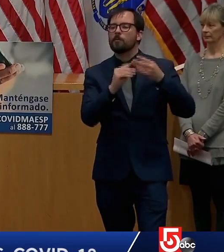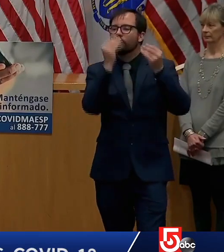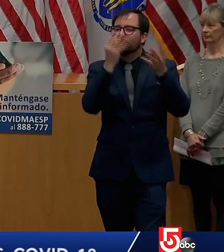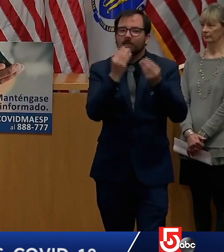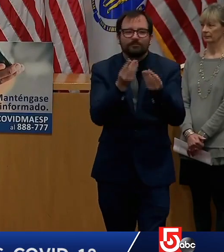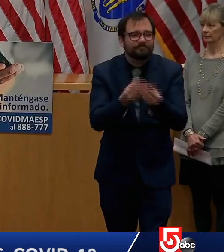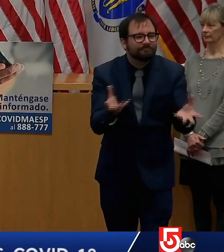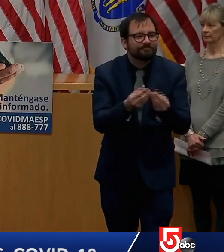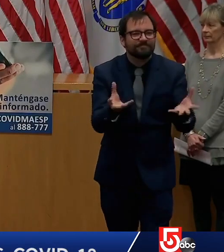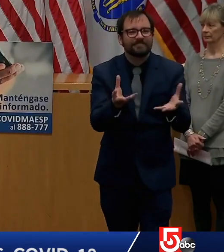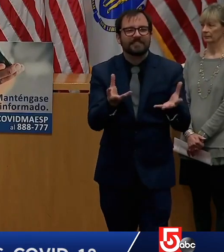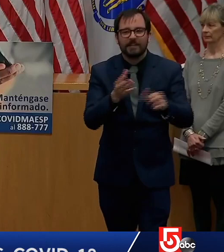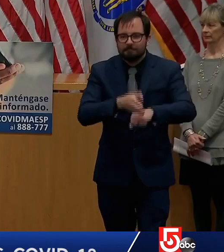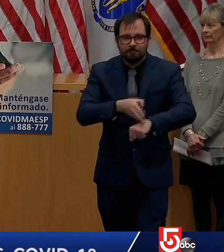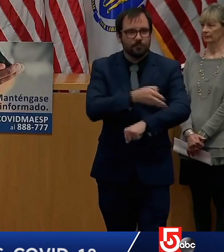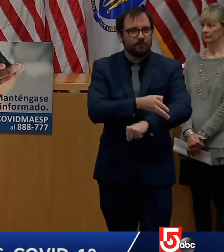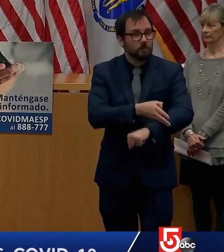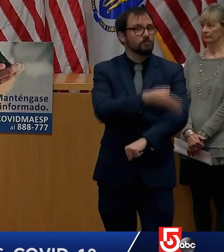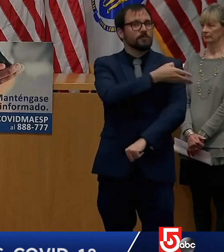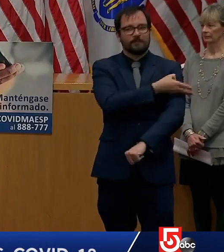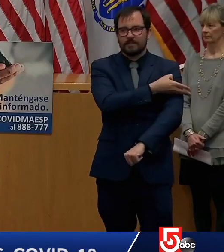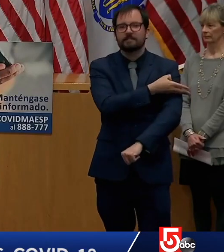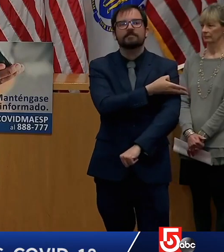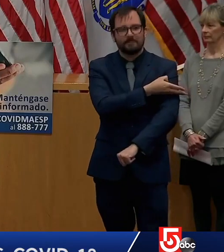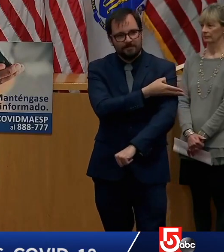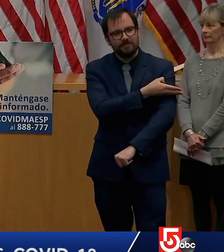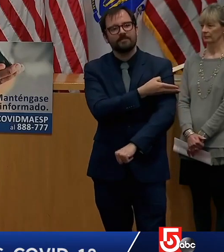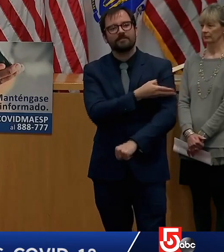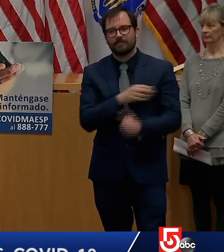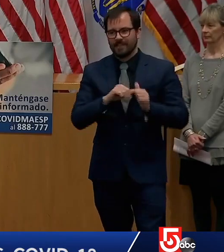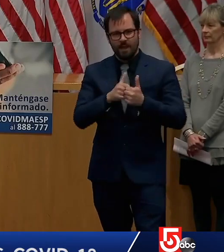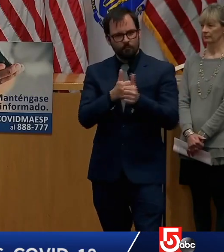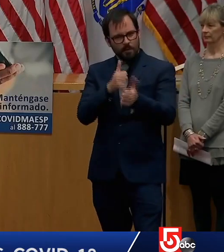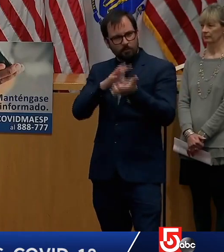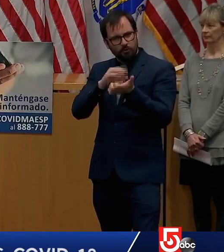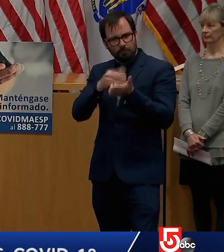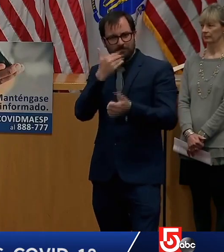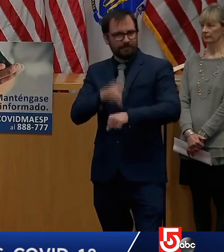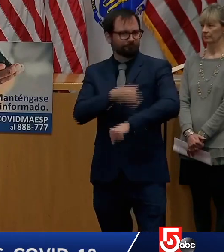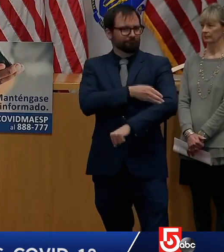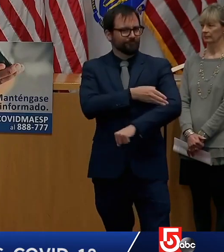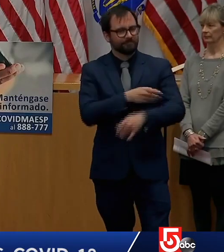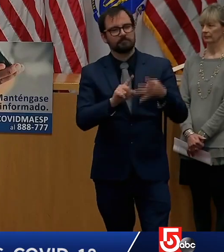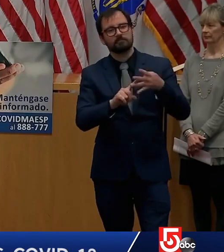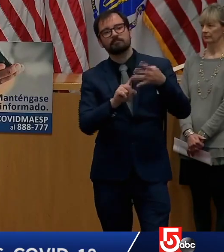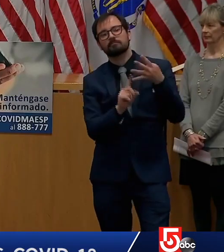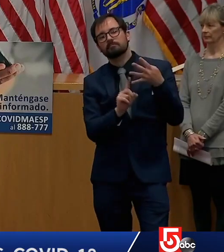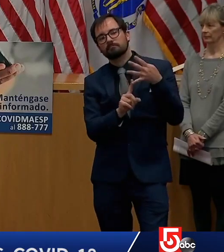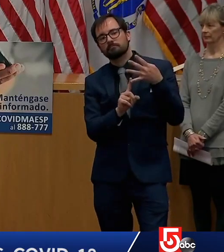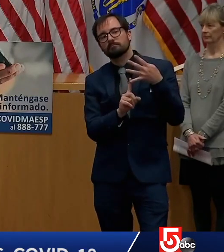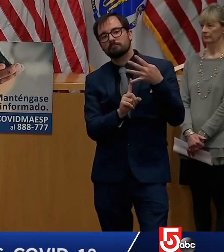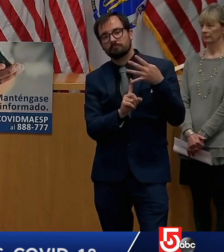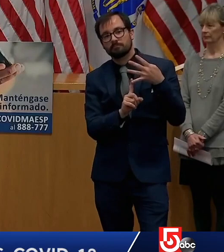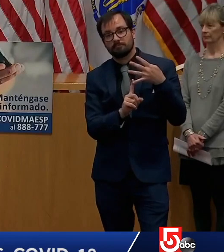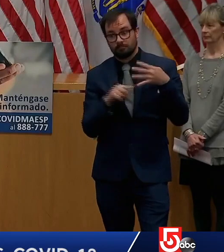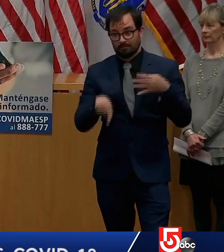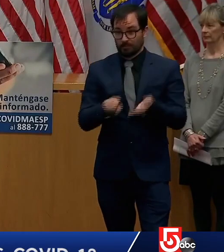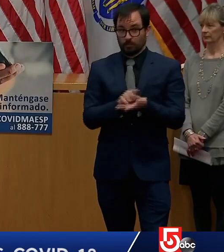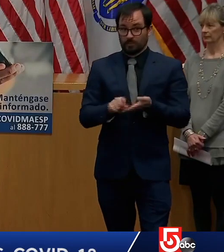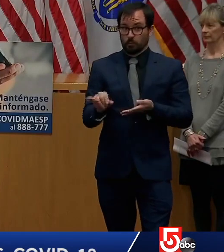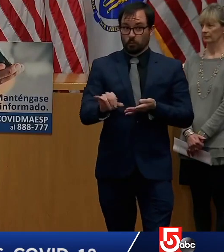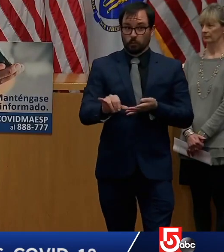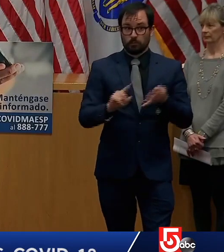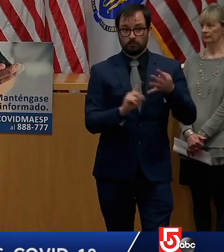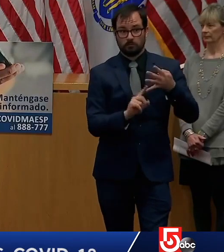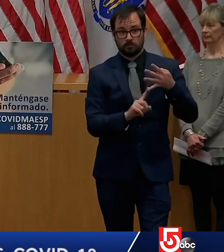phase we'll also be addressing in the guidance later this week, which is the idea of reopening schools, a process that we hope will